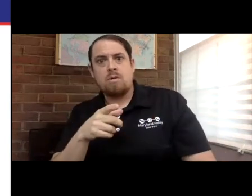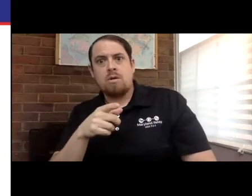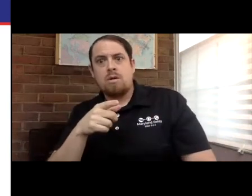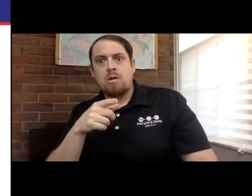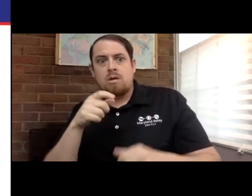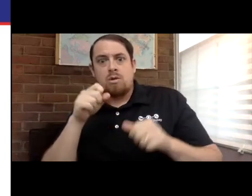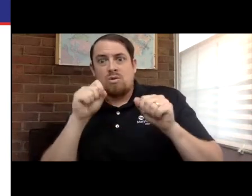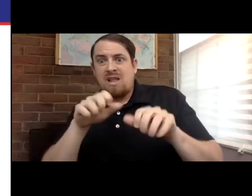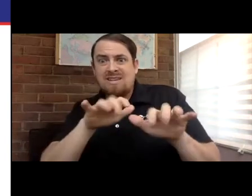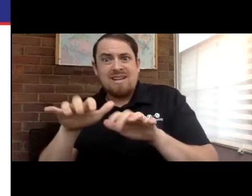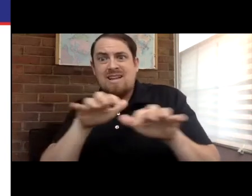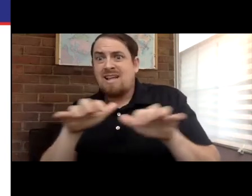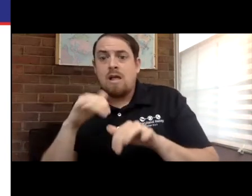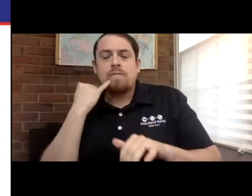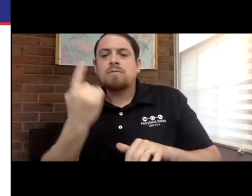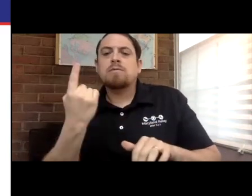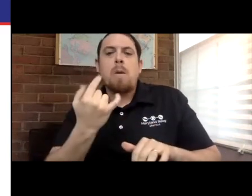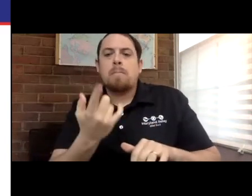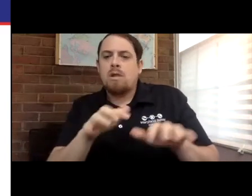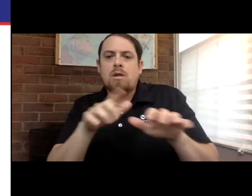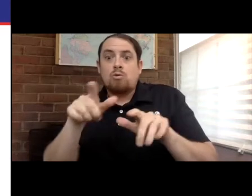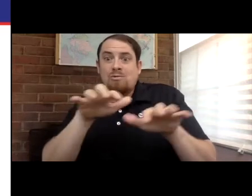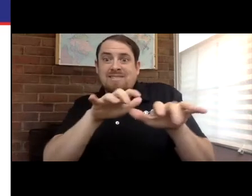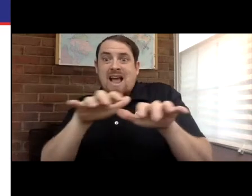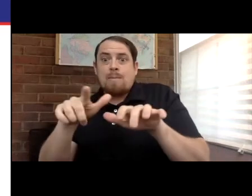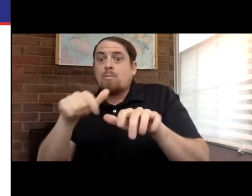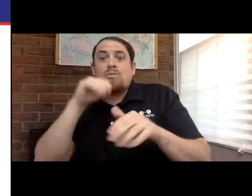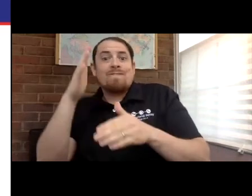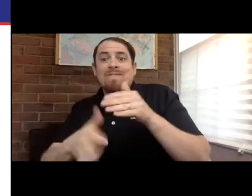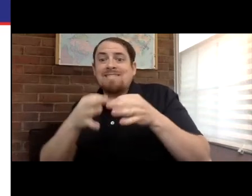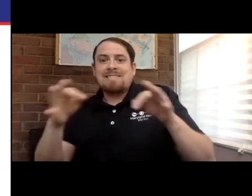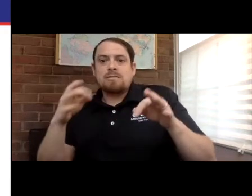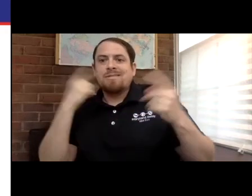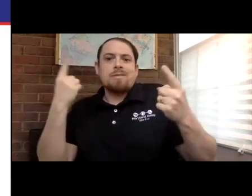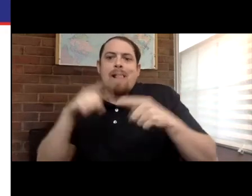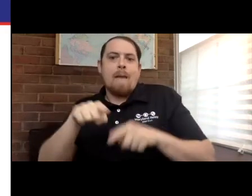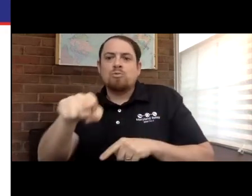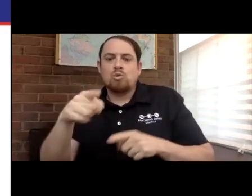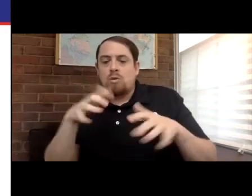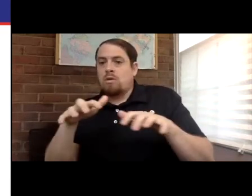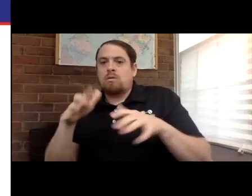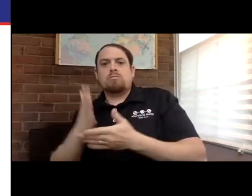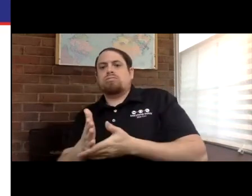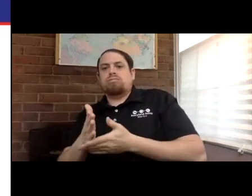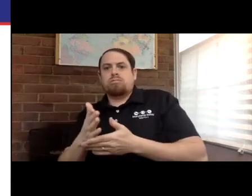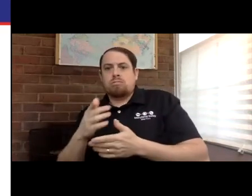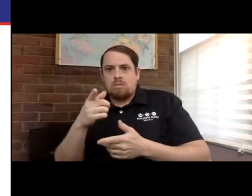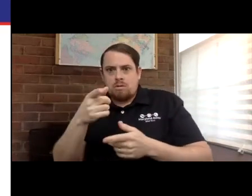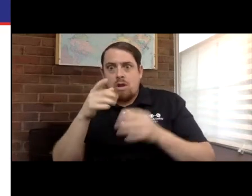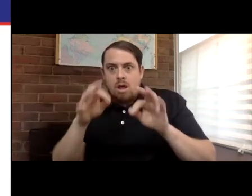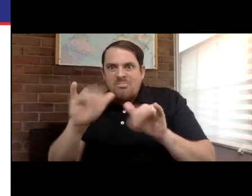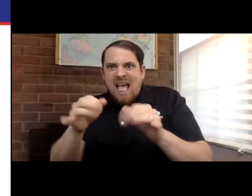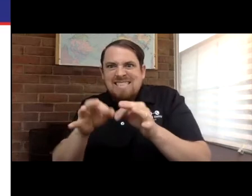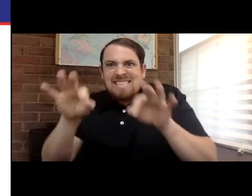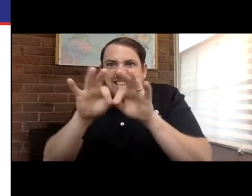911, to connect with an operator, dispatcher, in real time. So as you're typing, if something were to happen